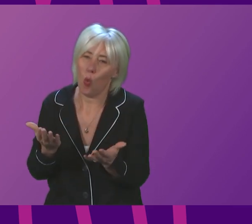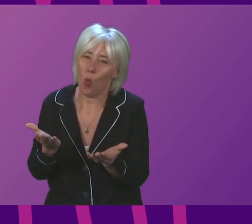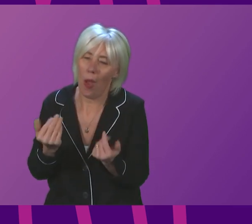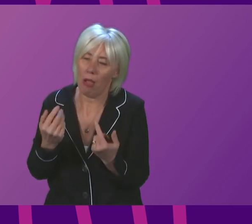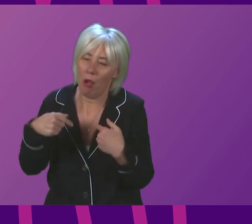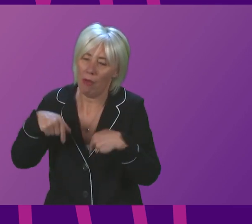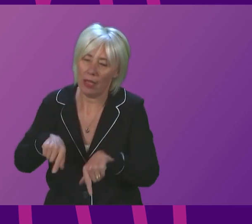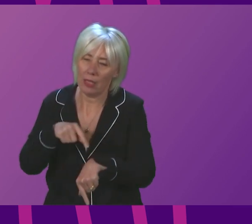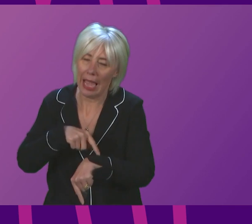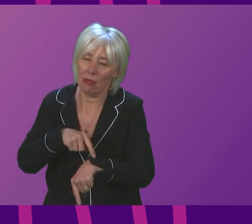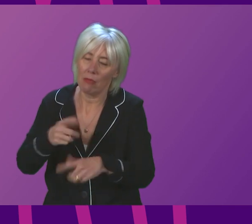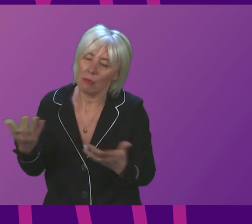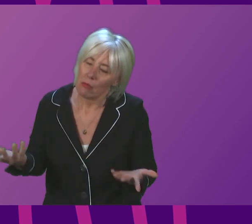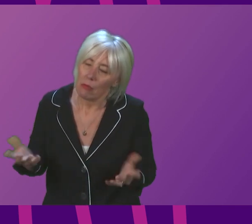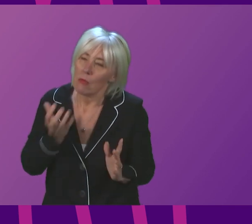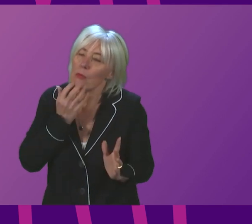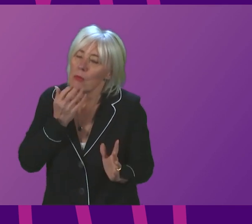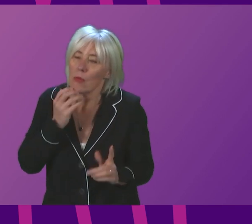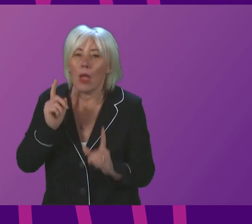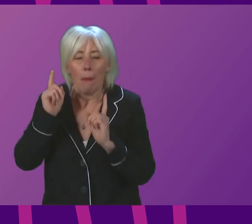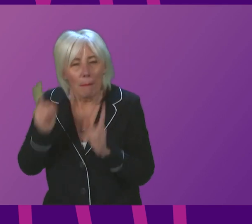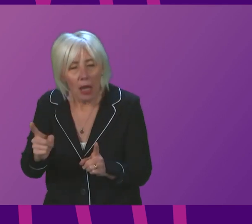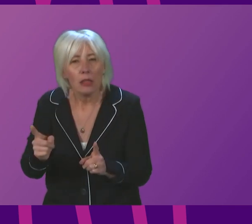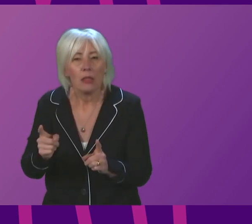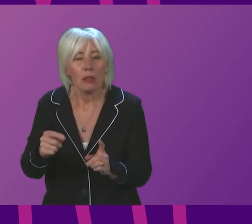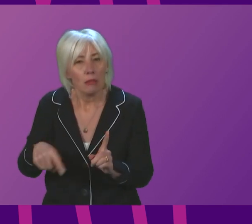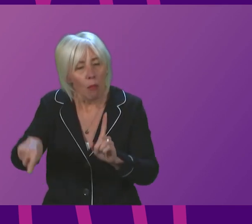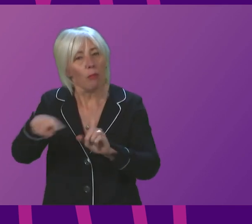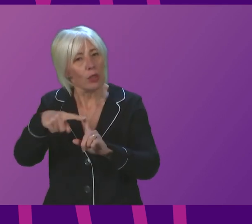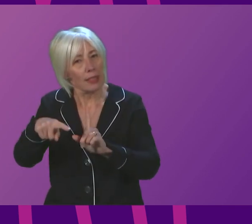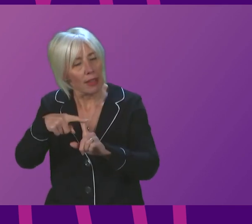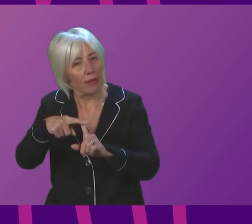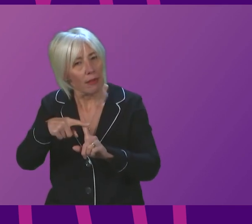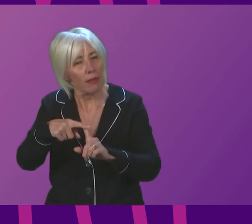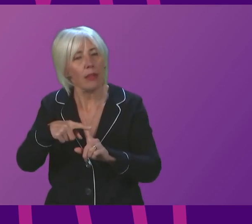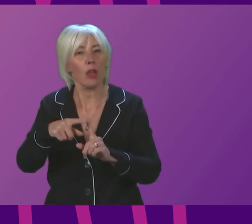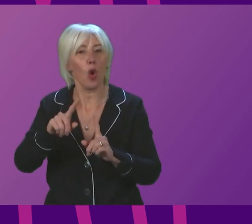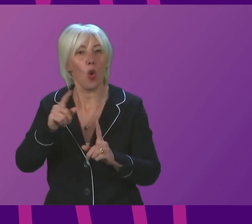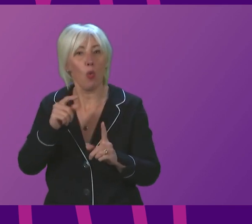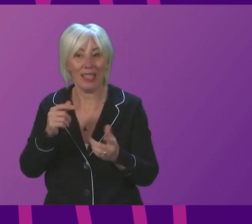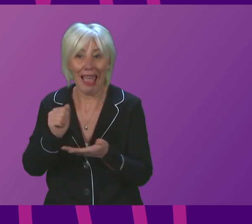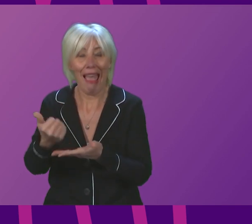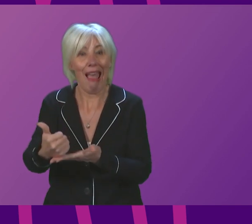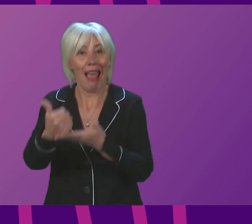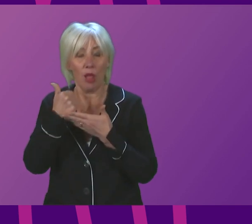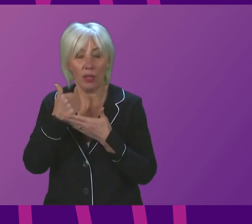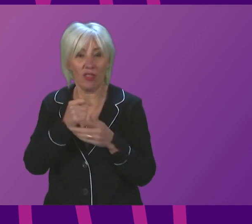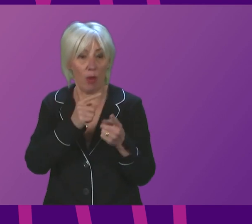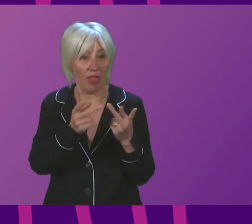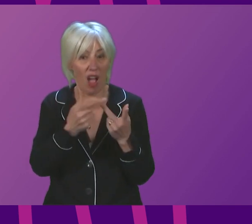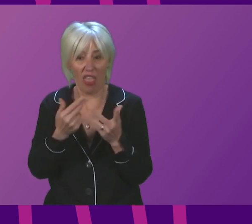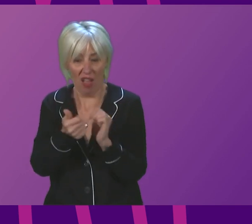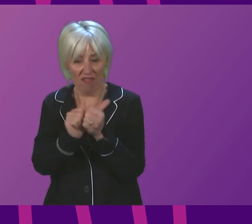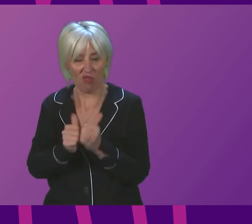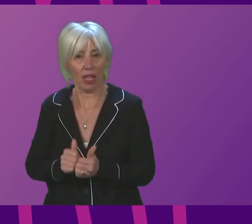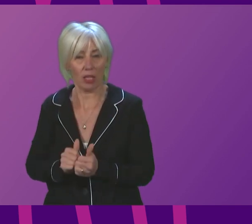stage in the pandemic. But, and this is the more positive aspect, the actions that have helped us against other variants will